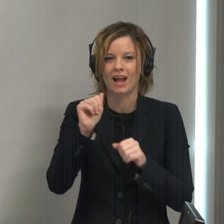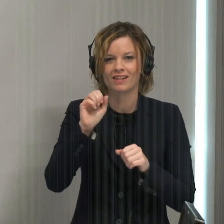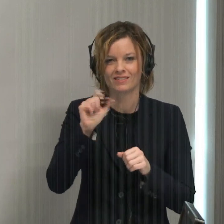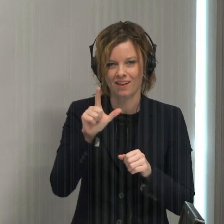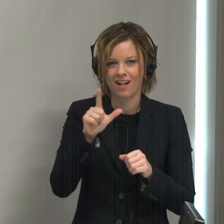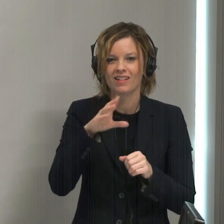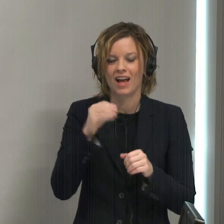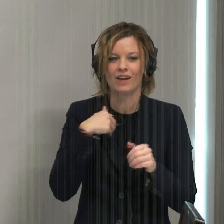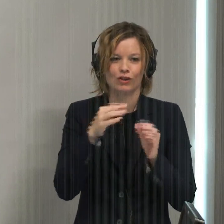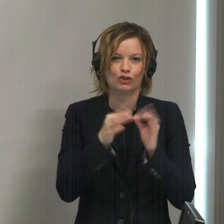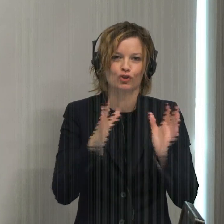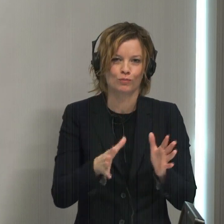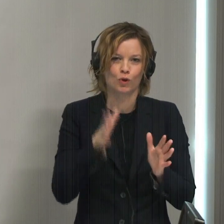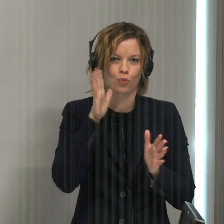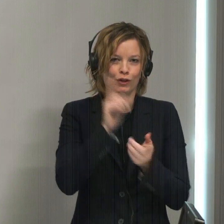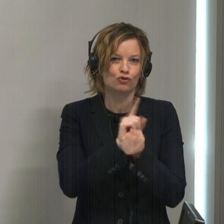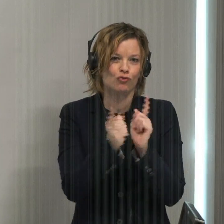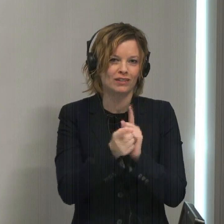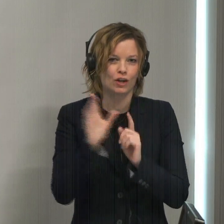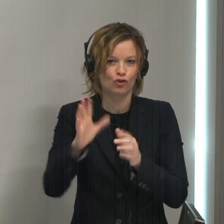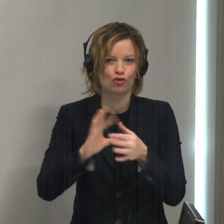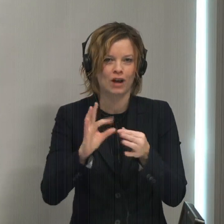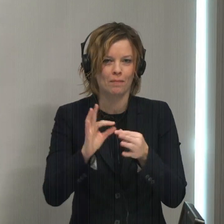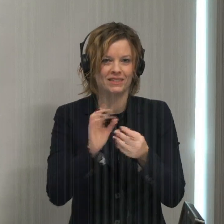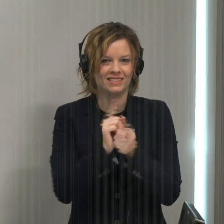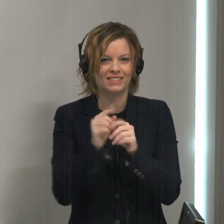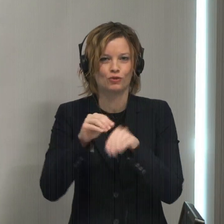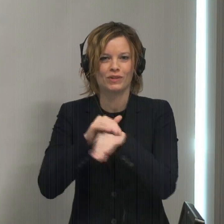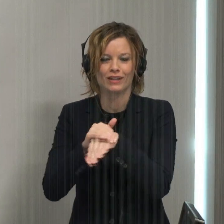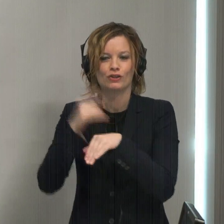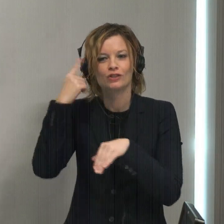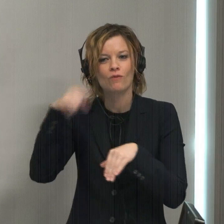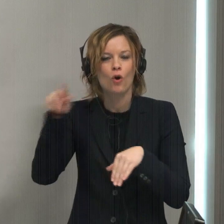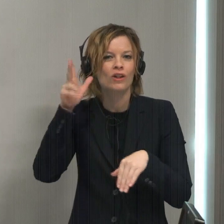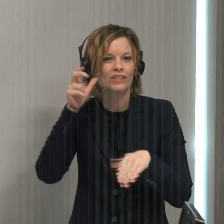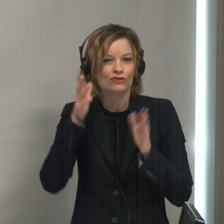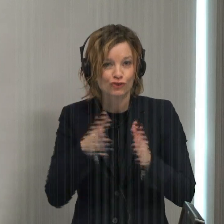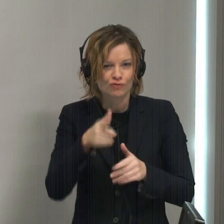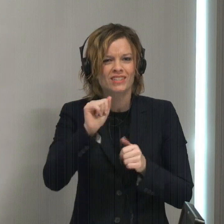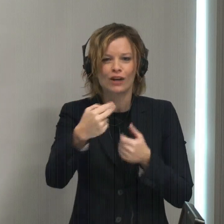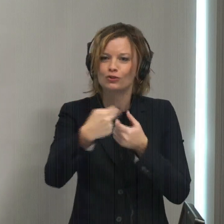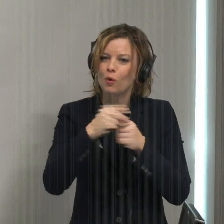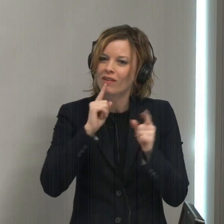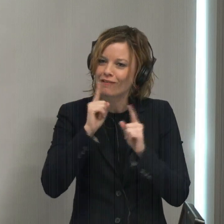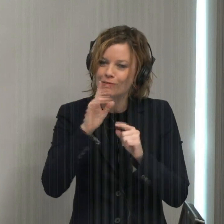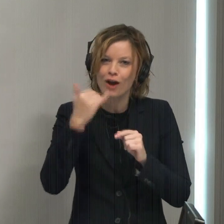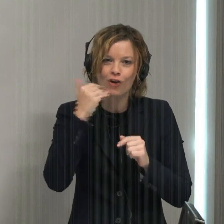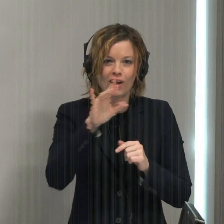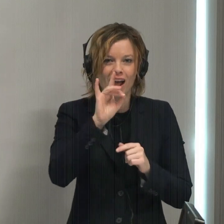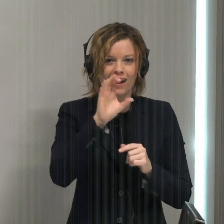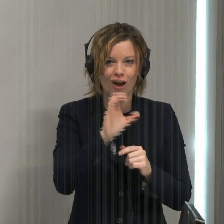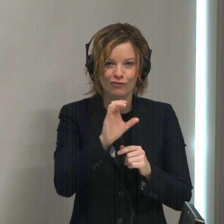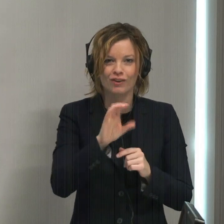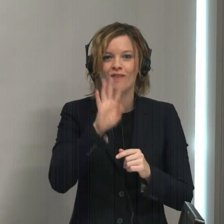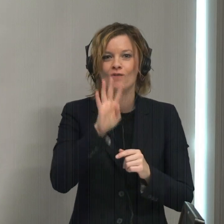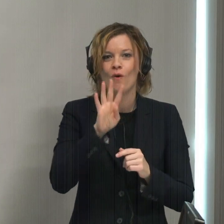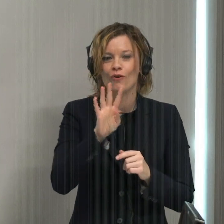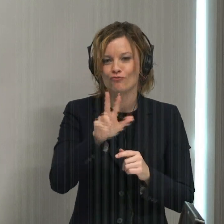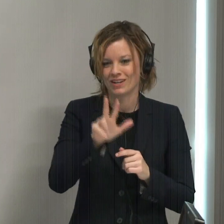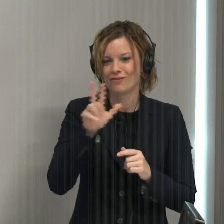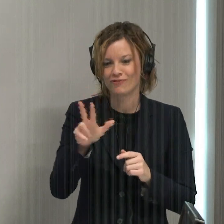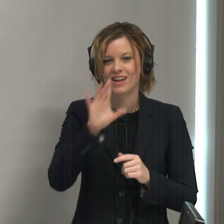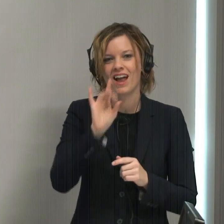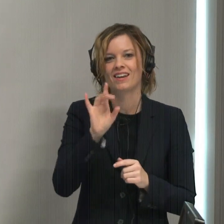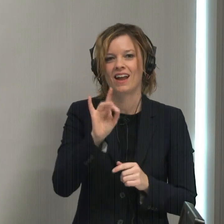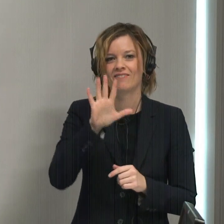Sign Language. An interpreter will be translating her comments into English for listeners. You can still join the conversation by calling 800-433